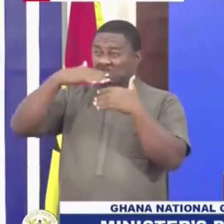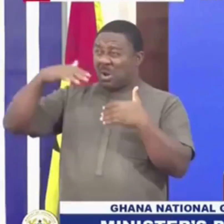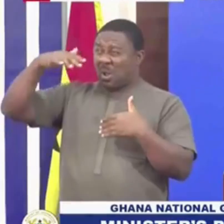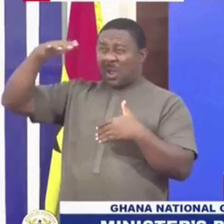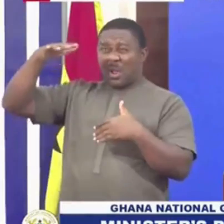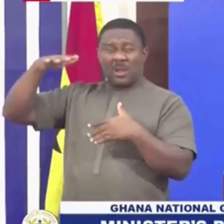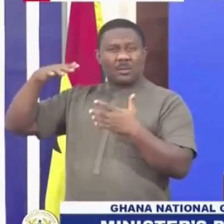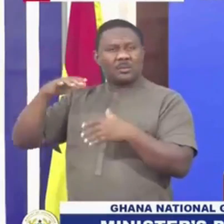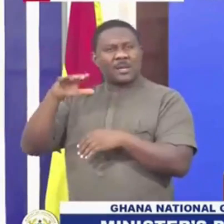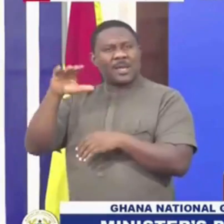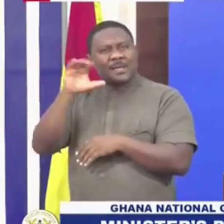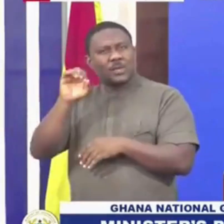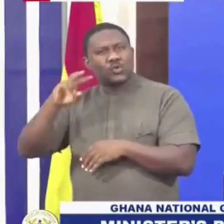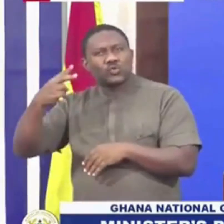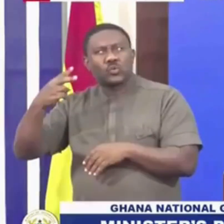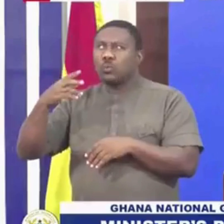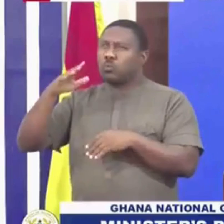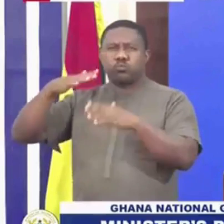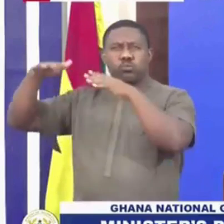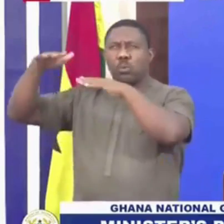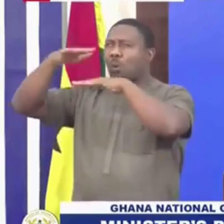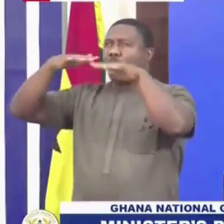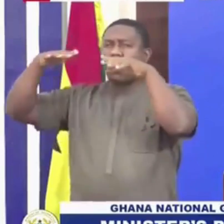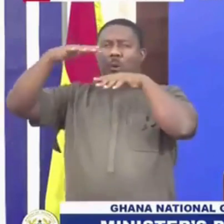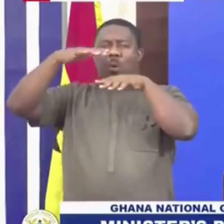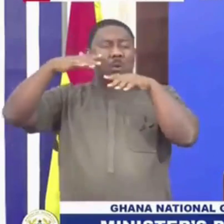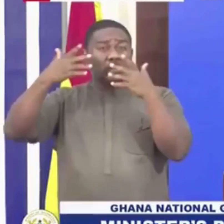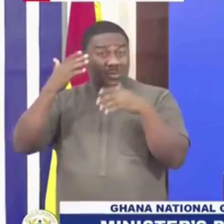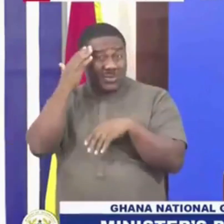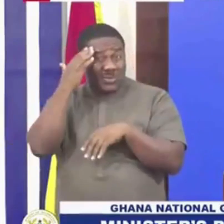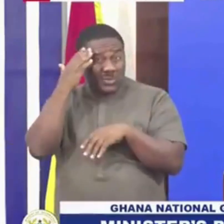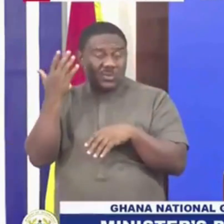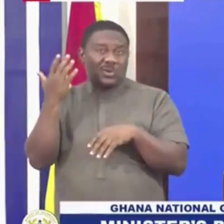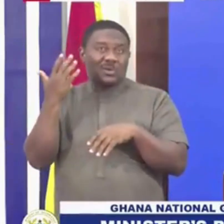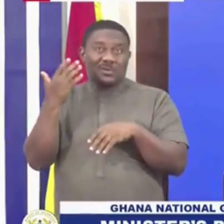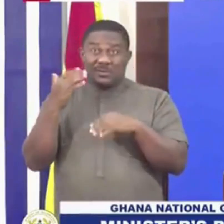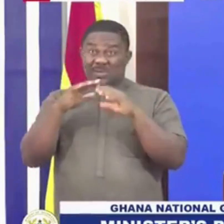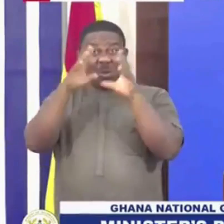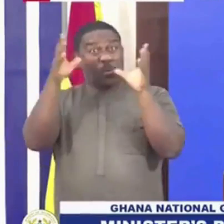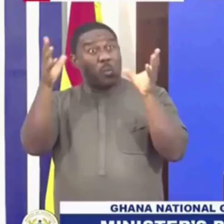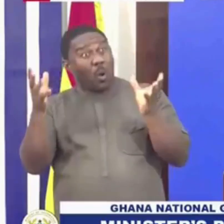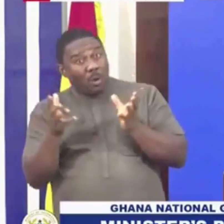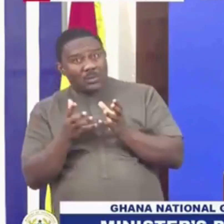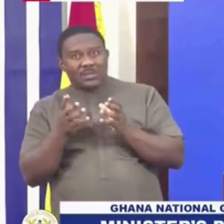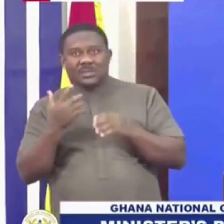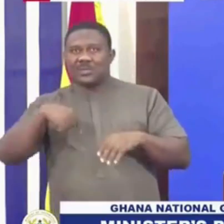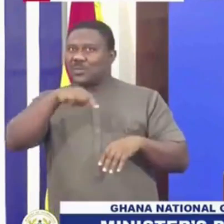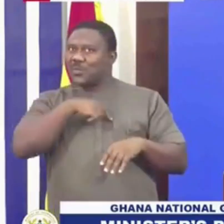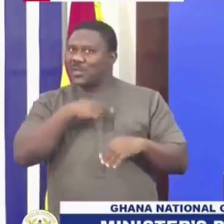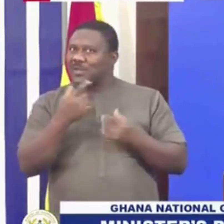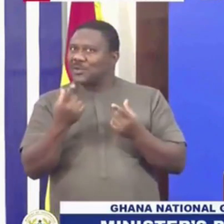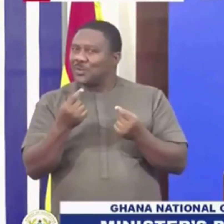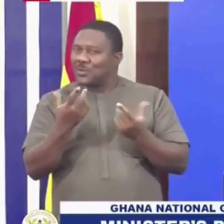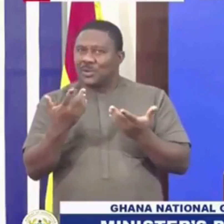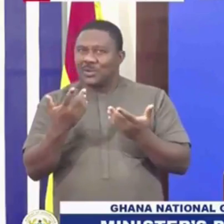of CO2. Now, globally, we are all transitioning into renewables. We are all trying to minimize the